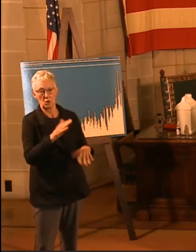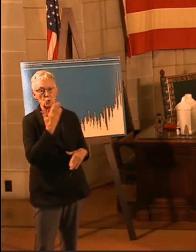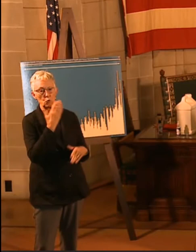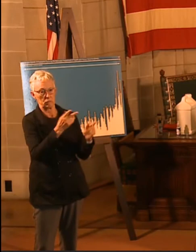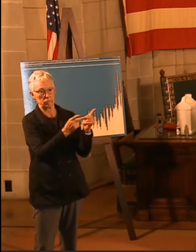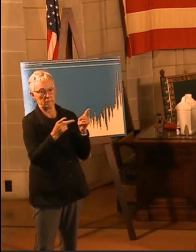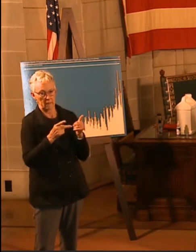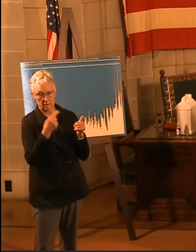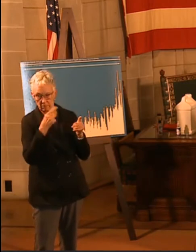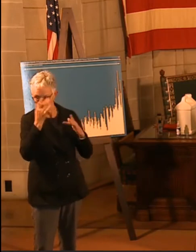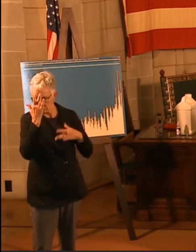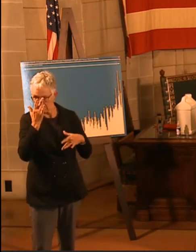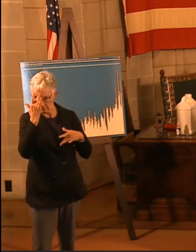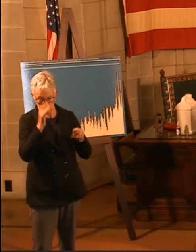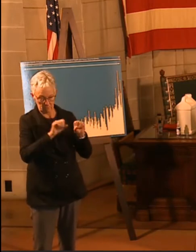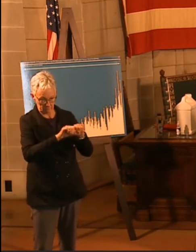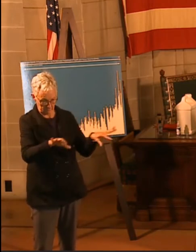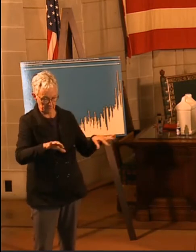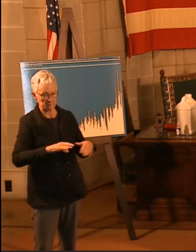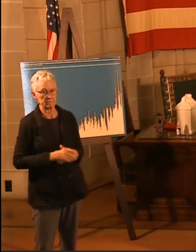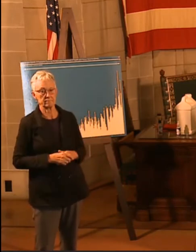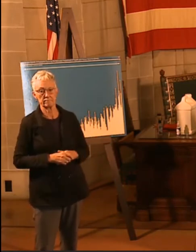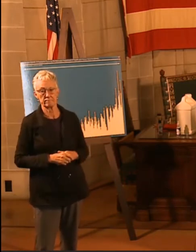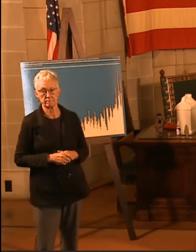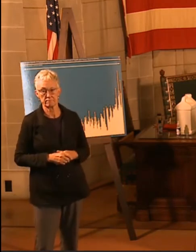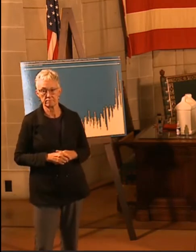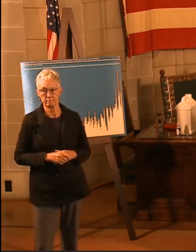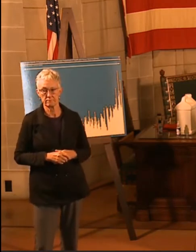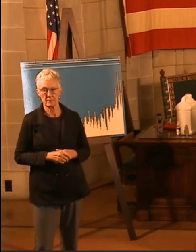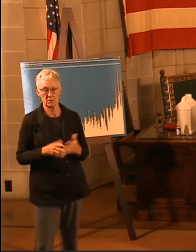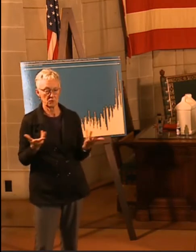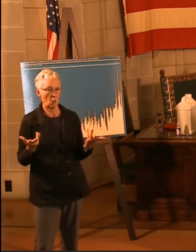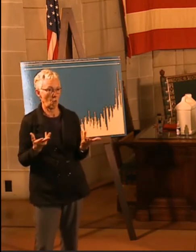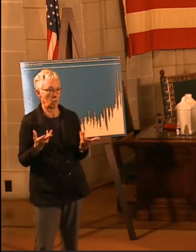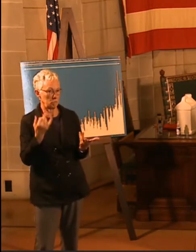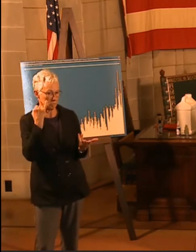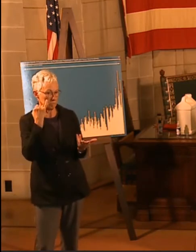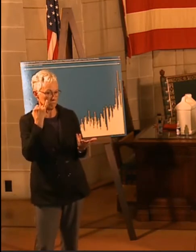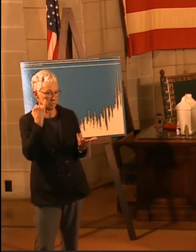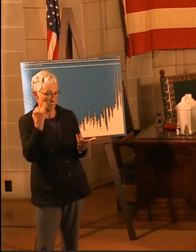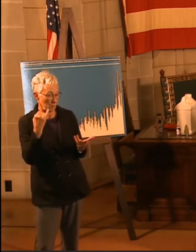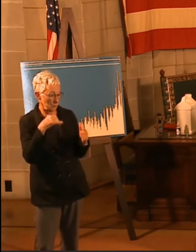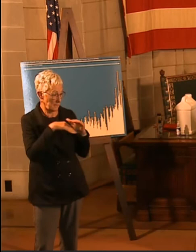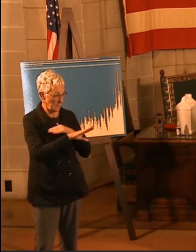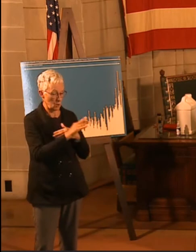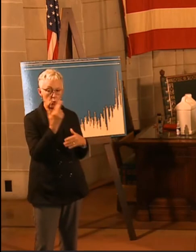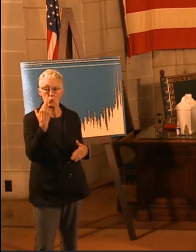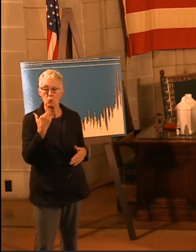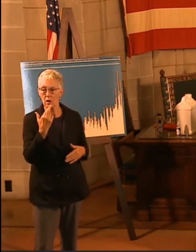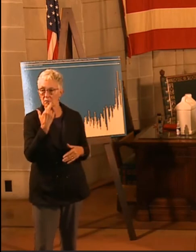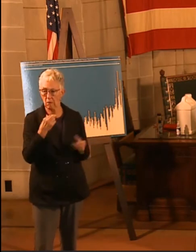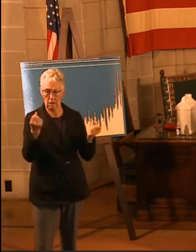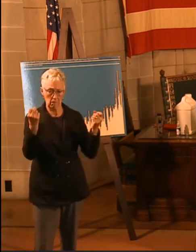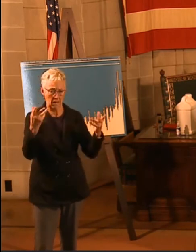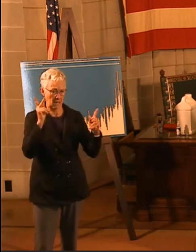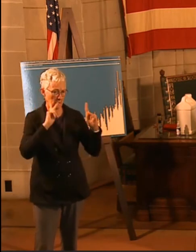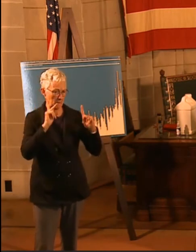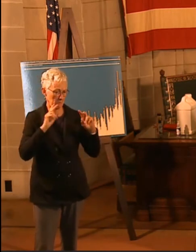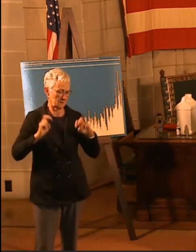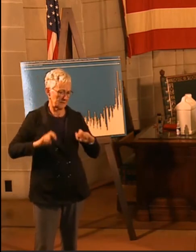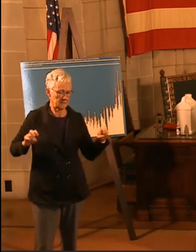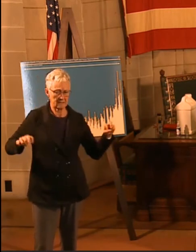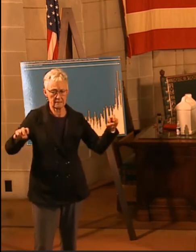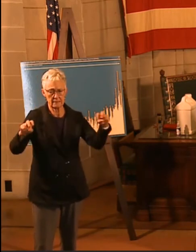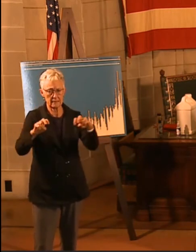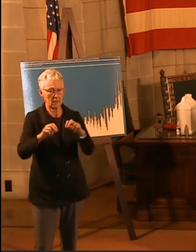studies that being in a restaurant where there are many people without